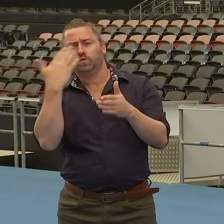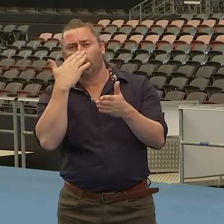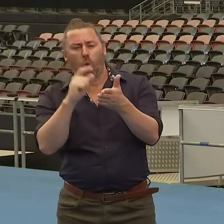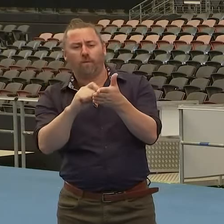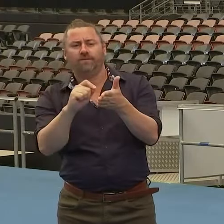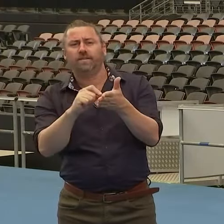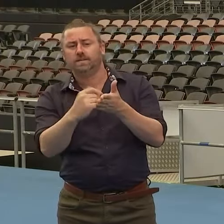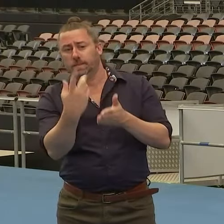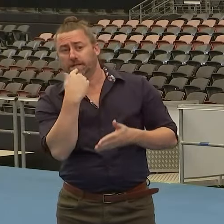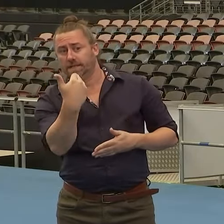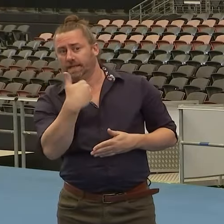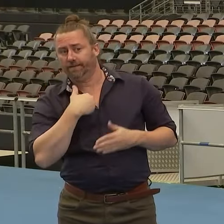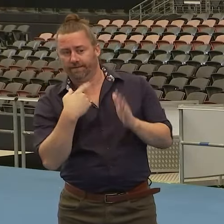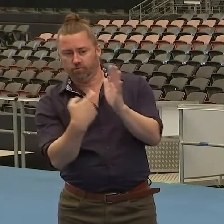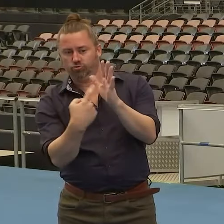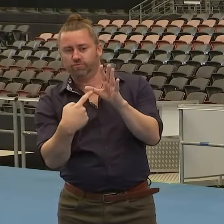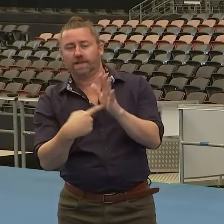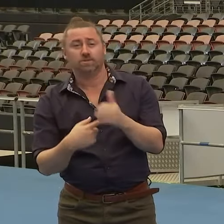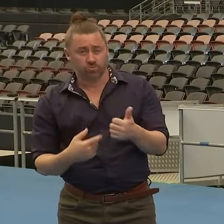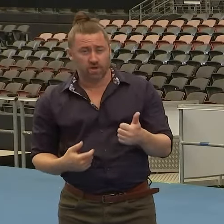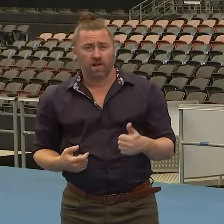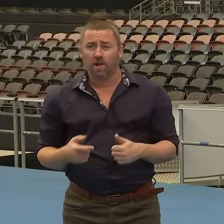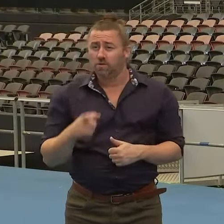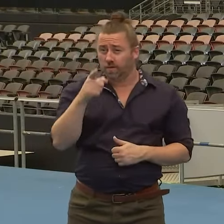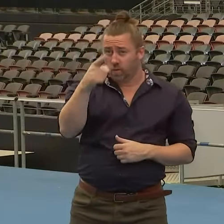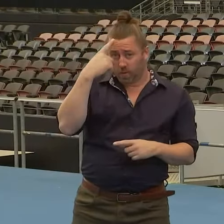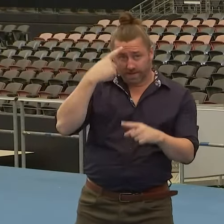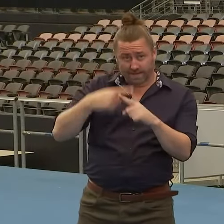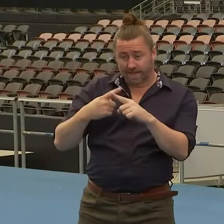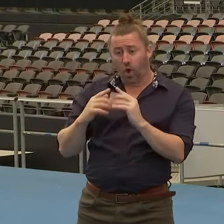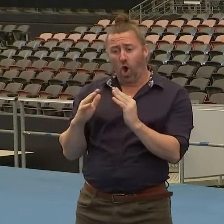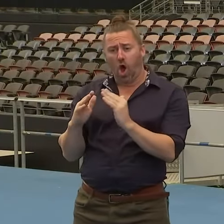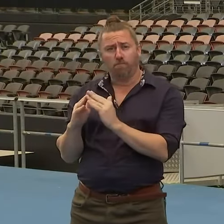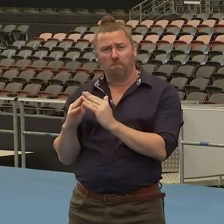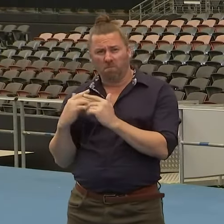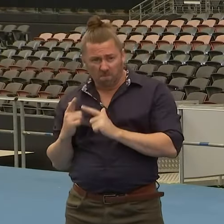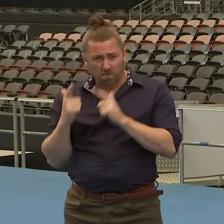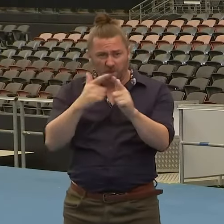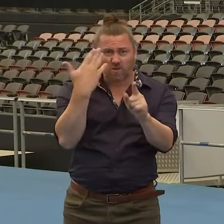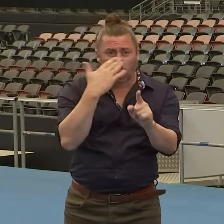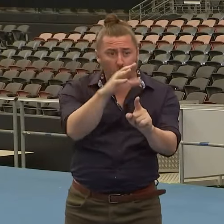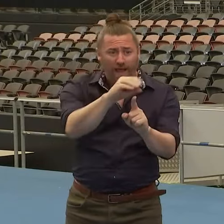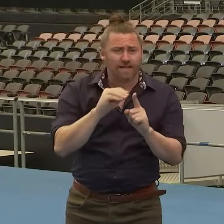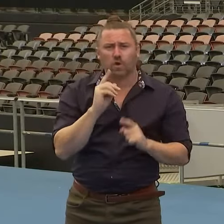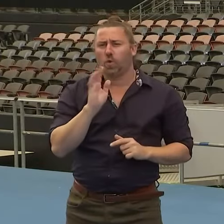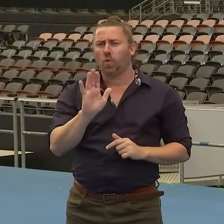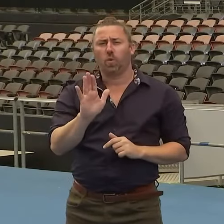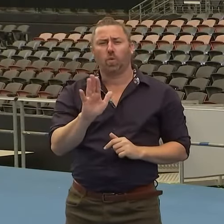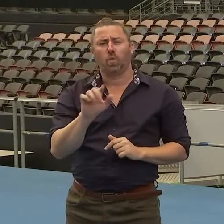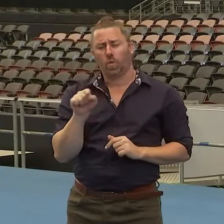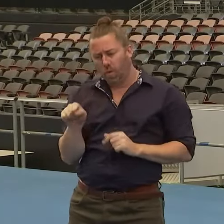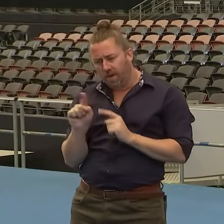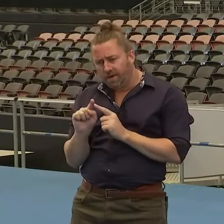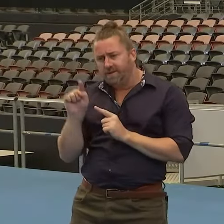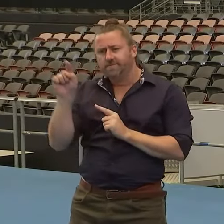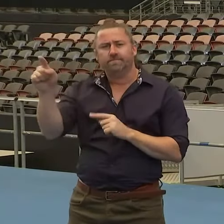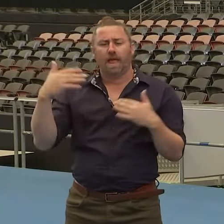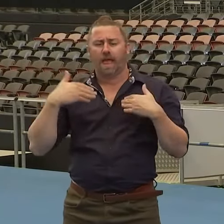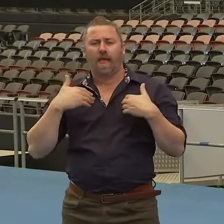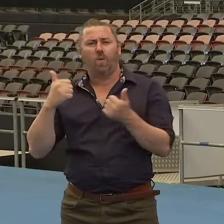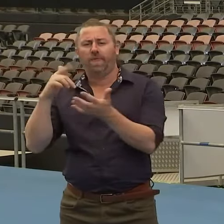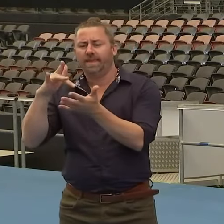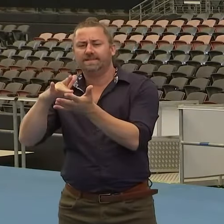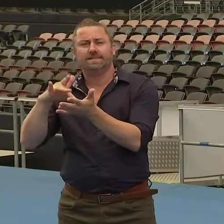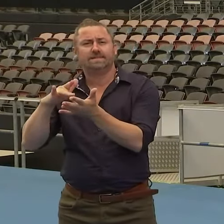you are sick at home, we would encourage you to go to one of our testing health centres. There's a lot of